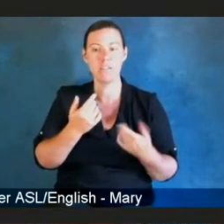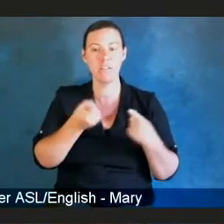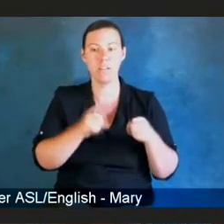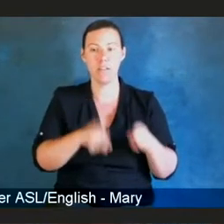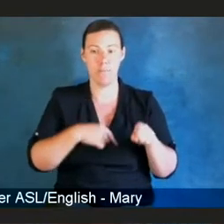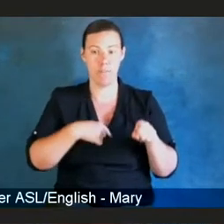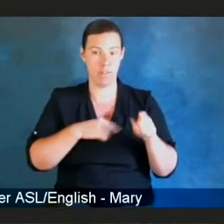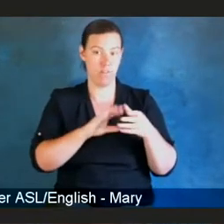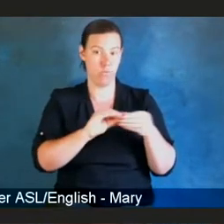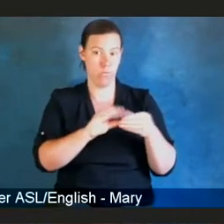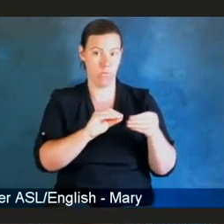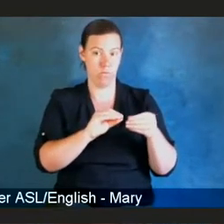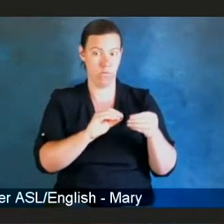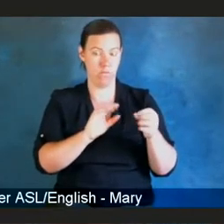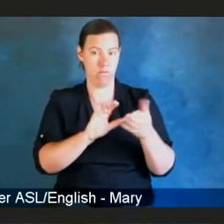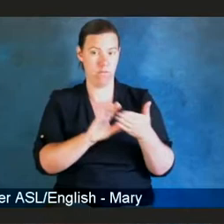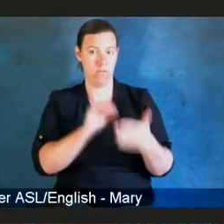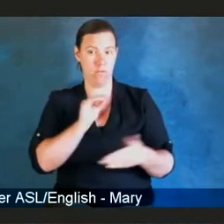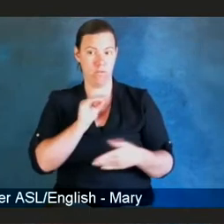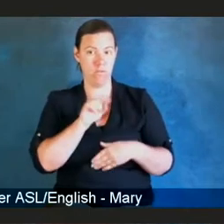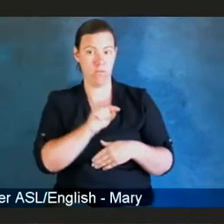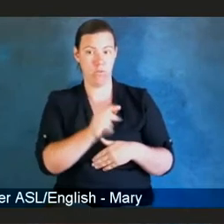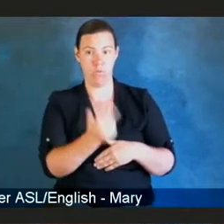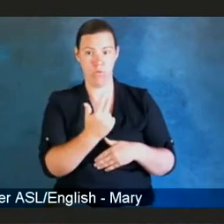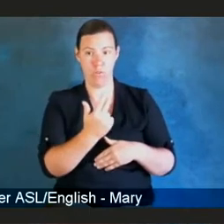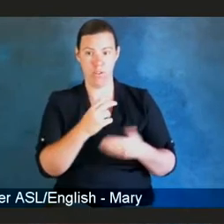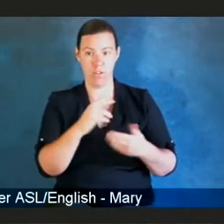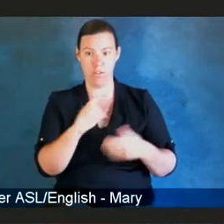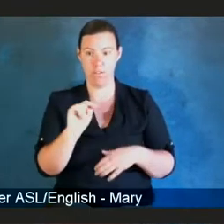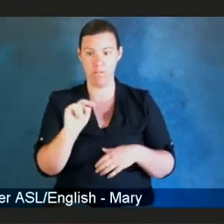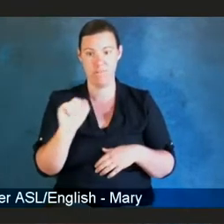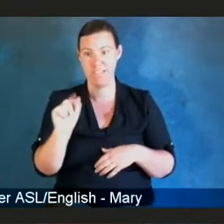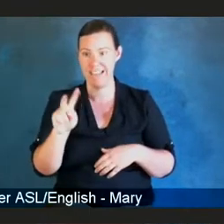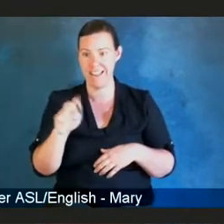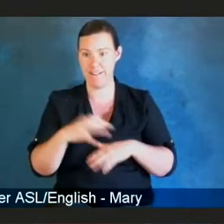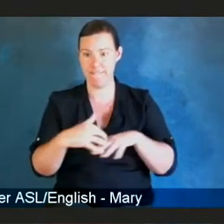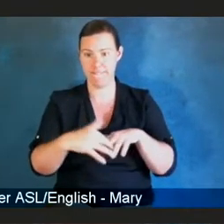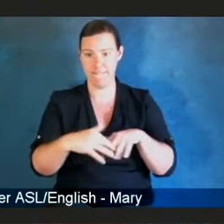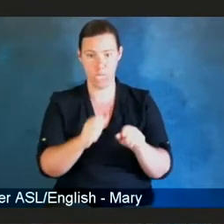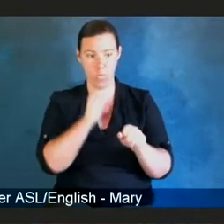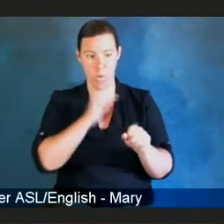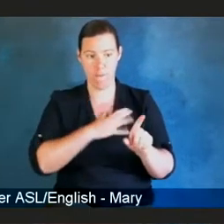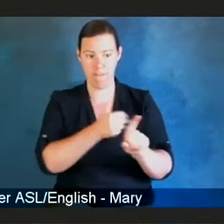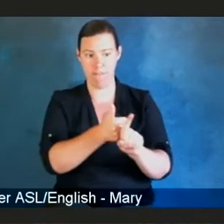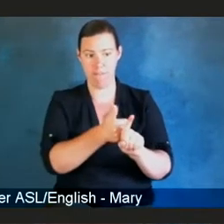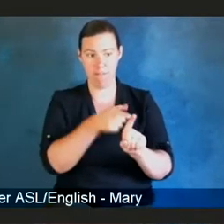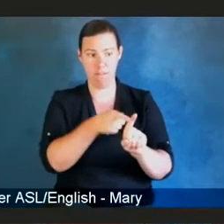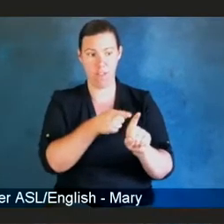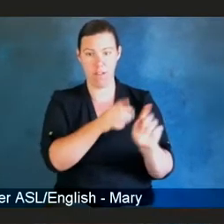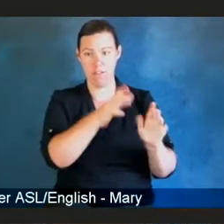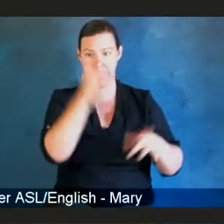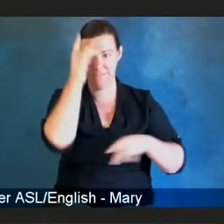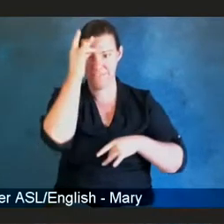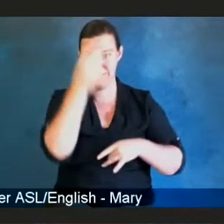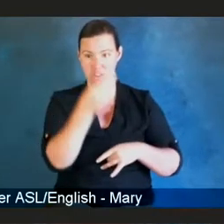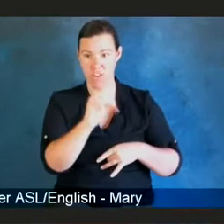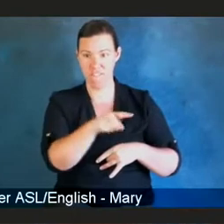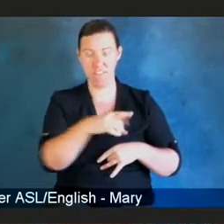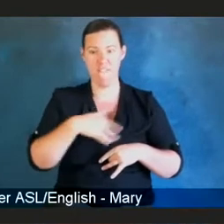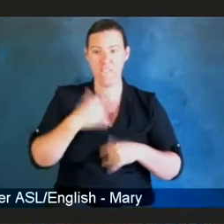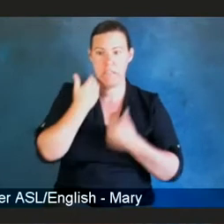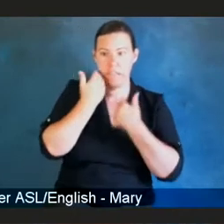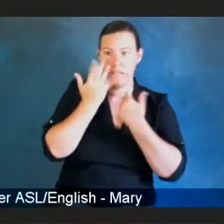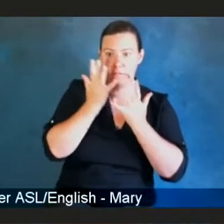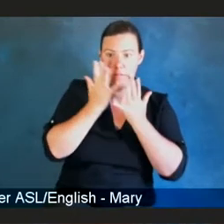had contracted HIV, that were so ashamed that they would